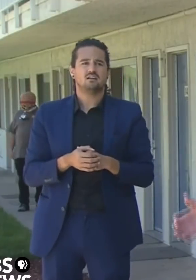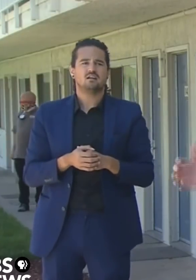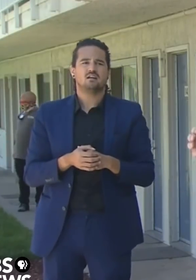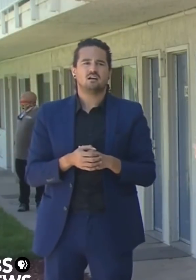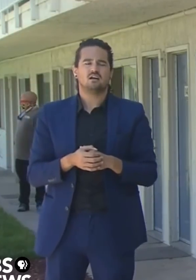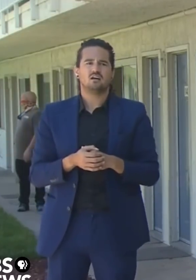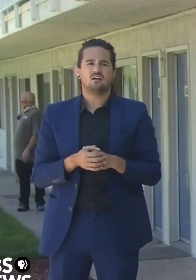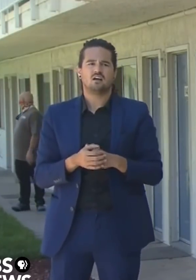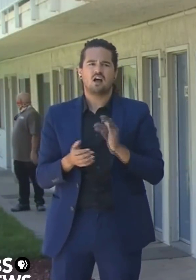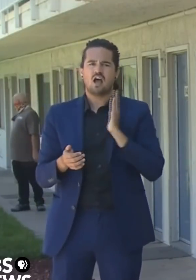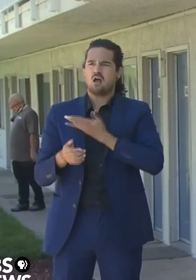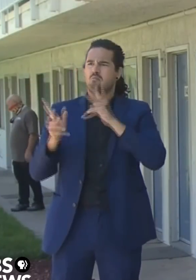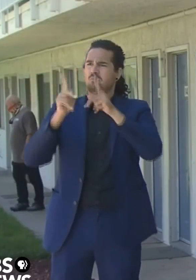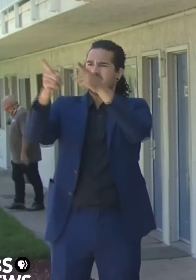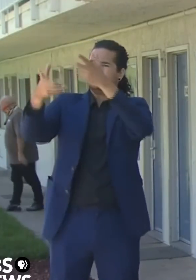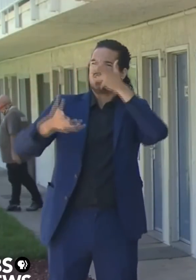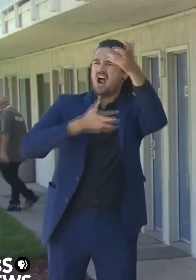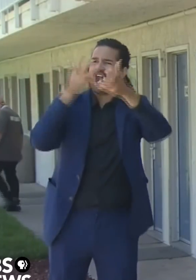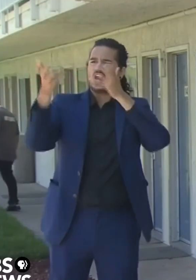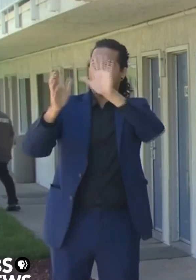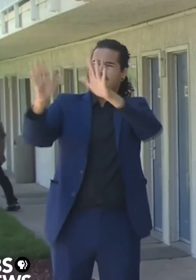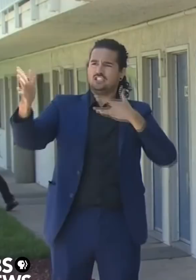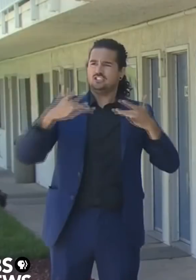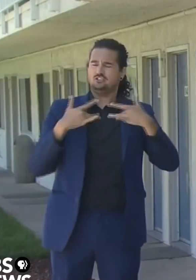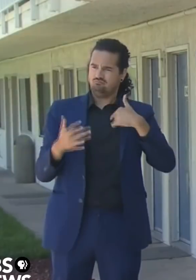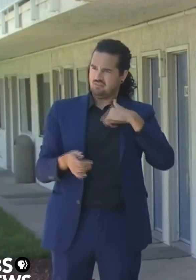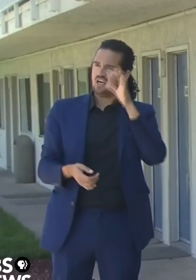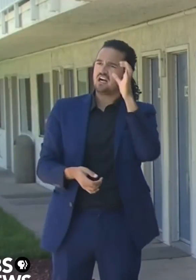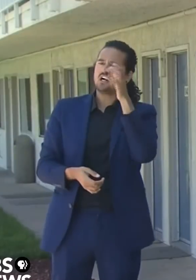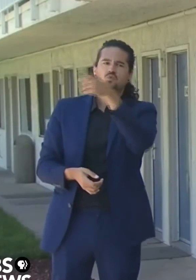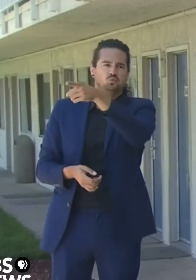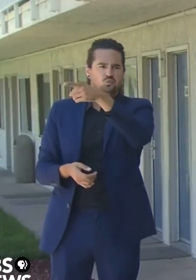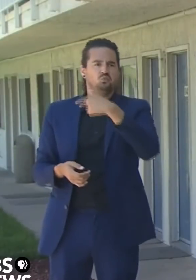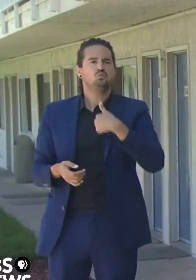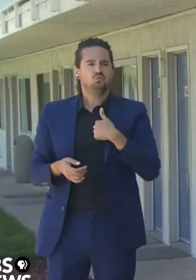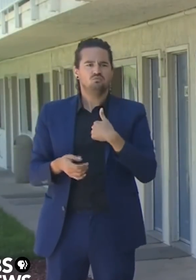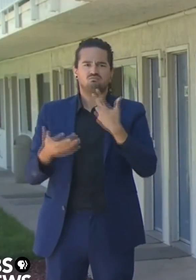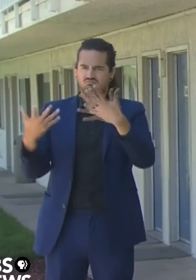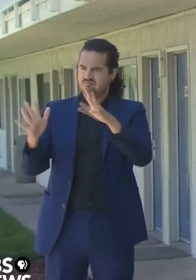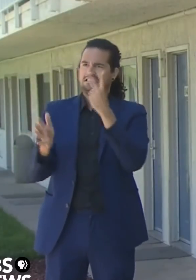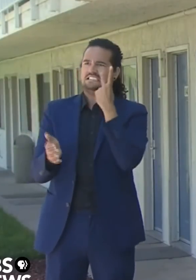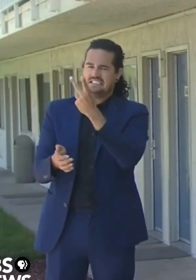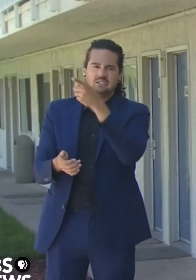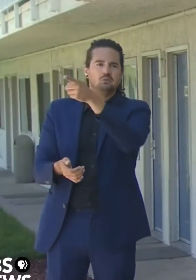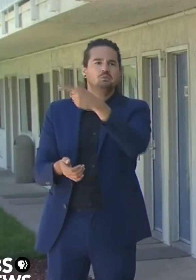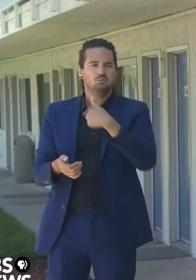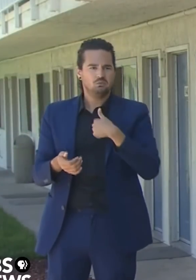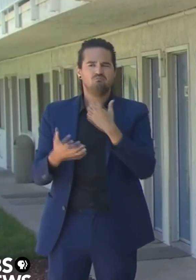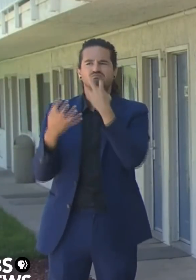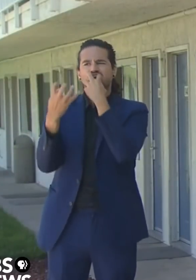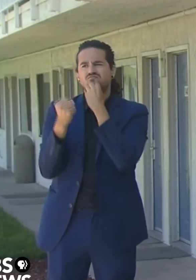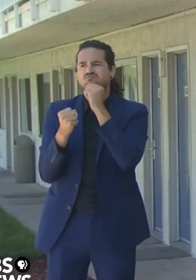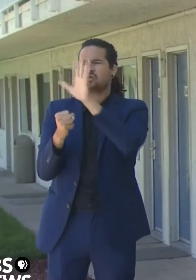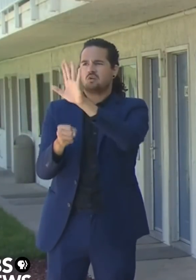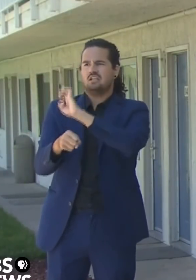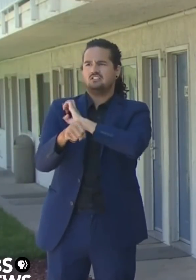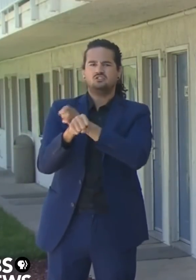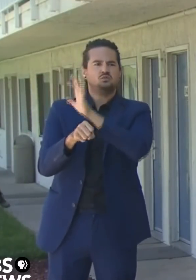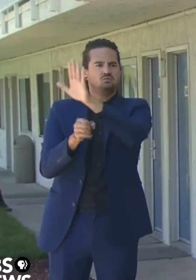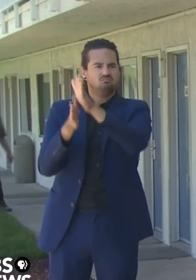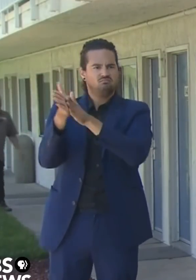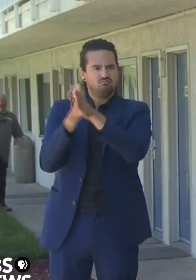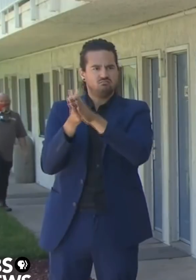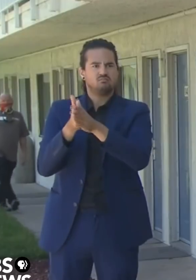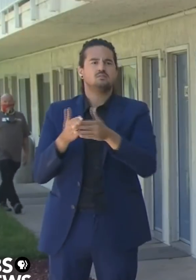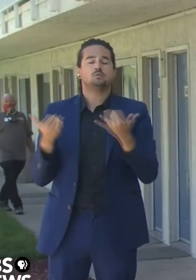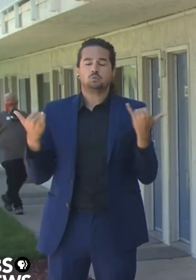about a lot of causes. We all hold dear. But again, the cause that brought us here today is a deep commitment to address